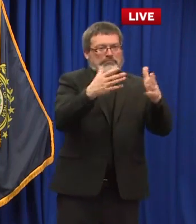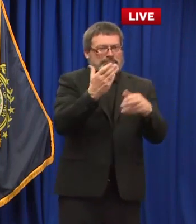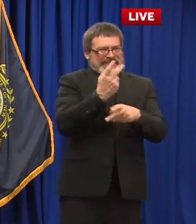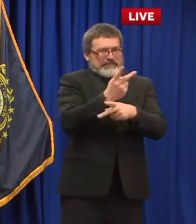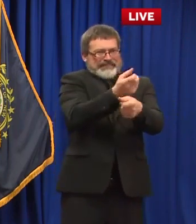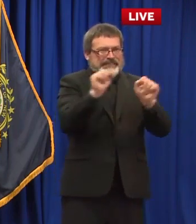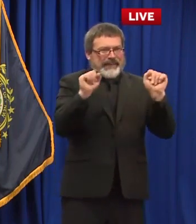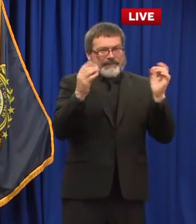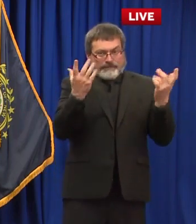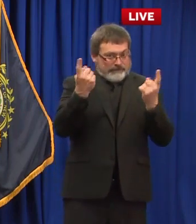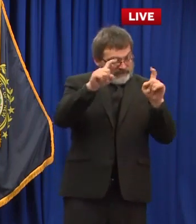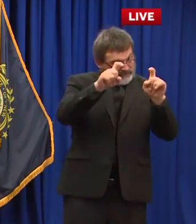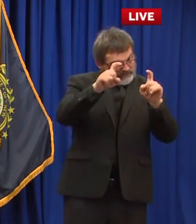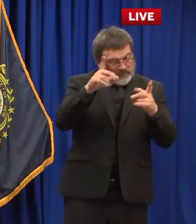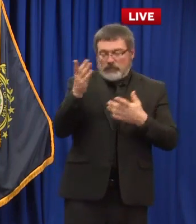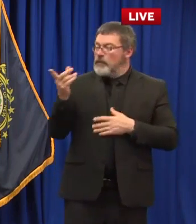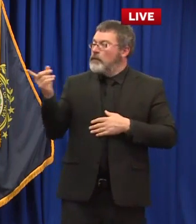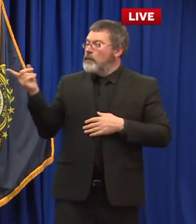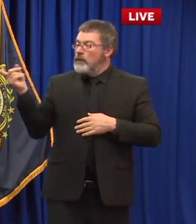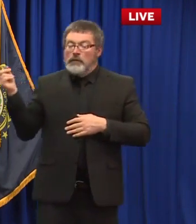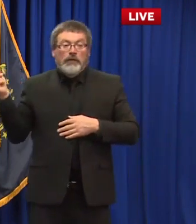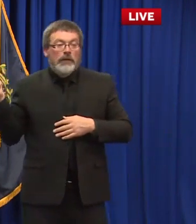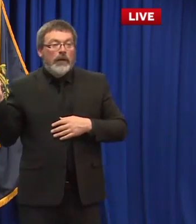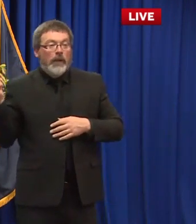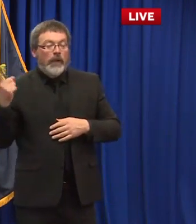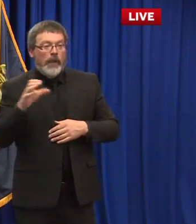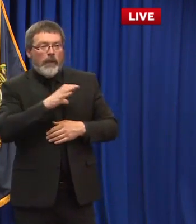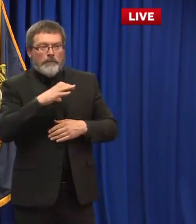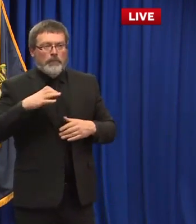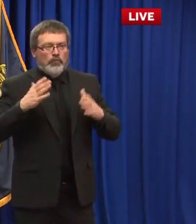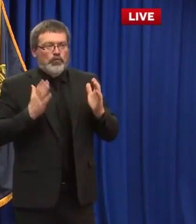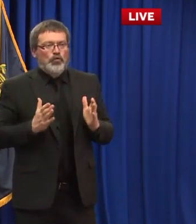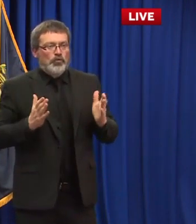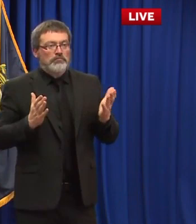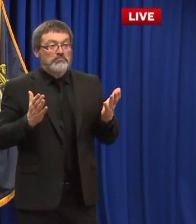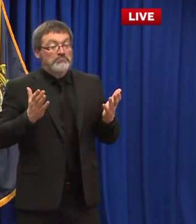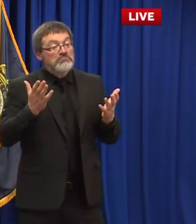grouping of any type of large uh congregate